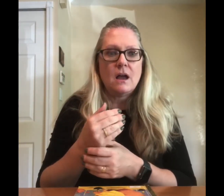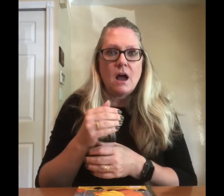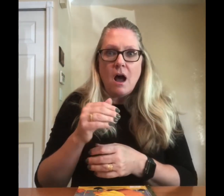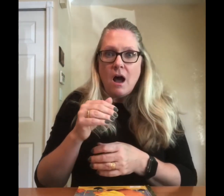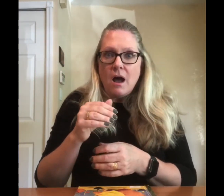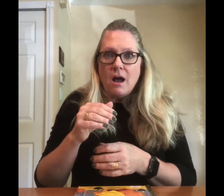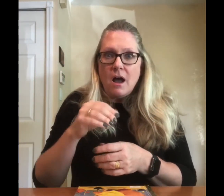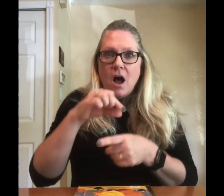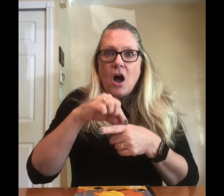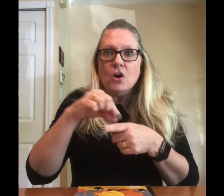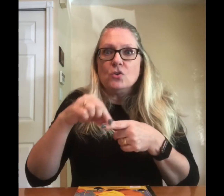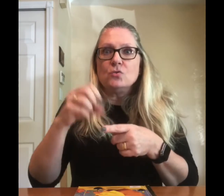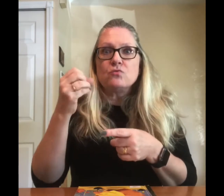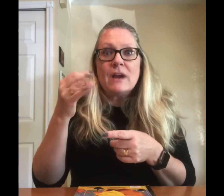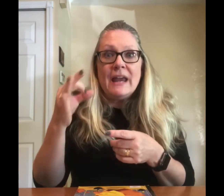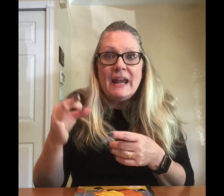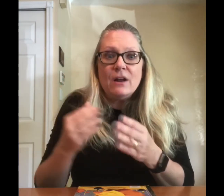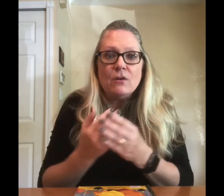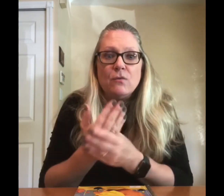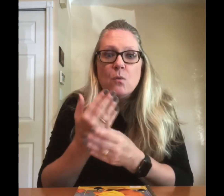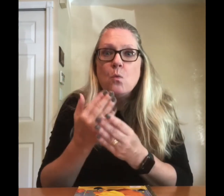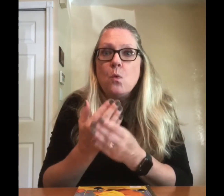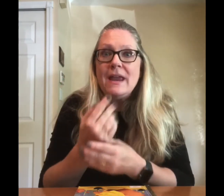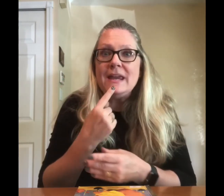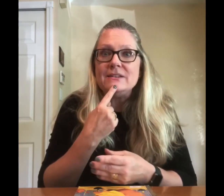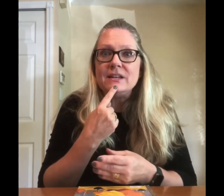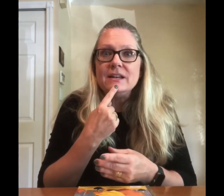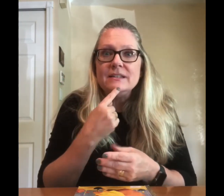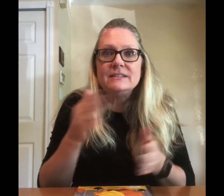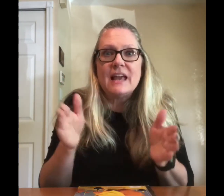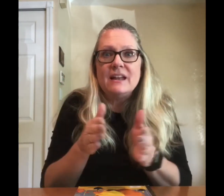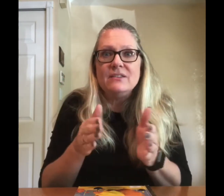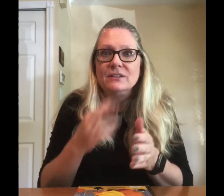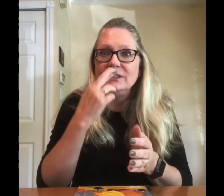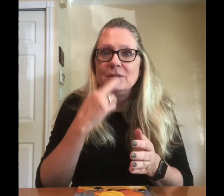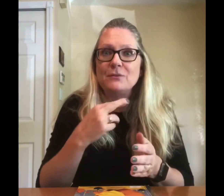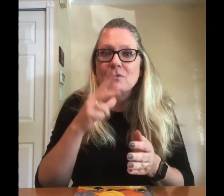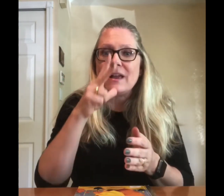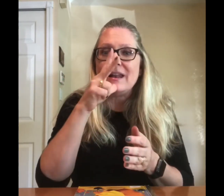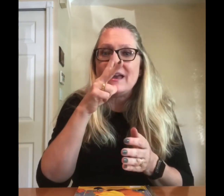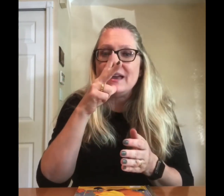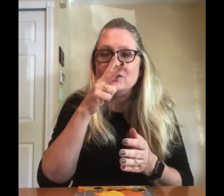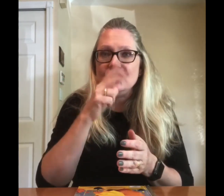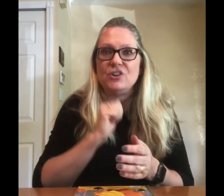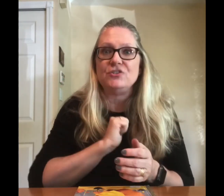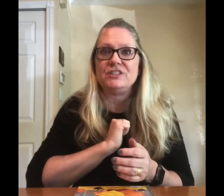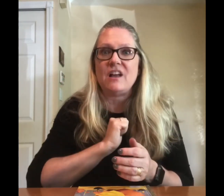A grain of wheat. A the Little Red Hen to herself.